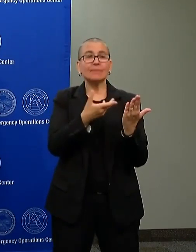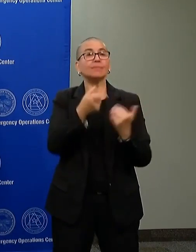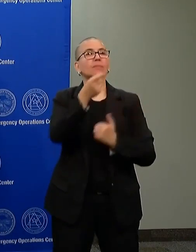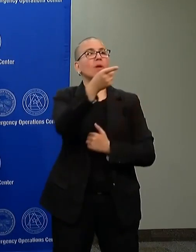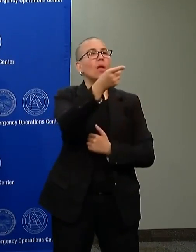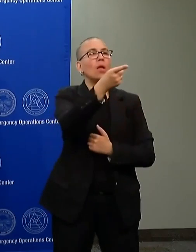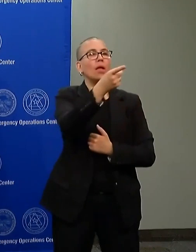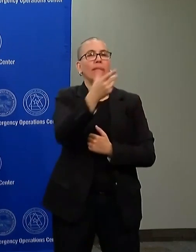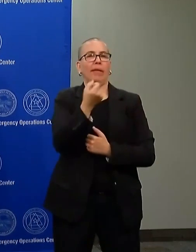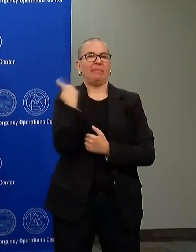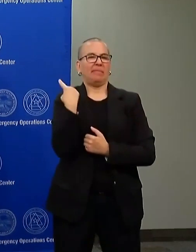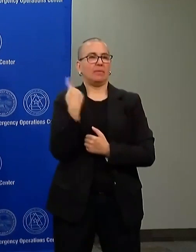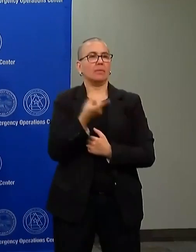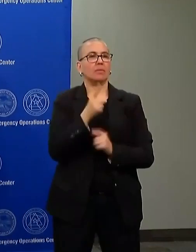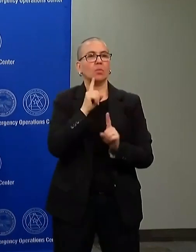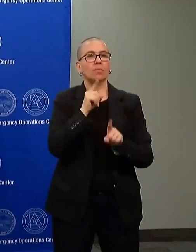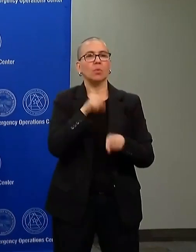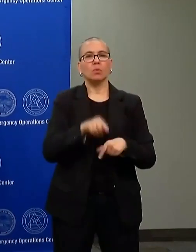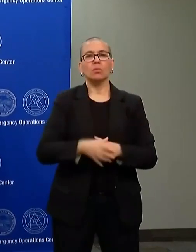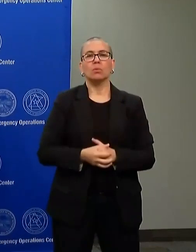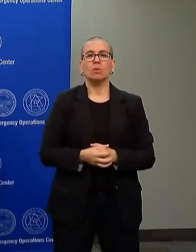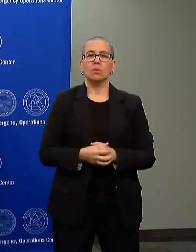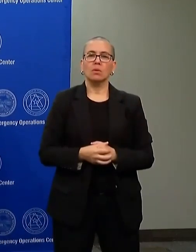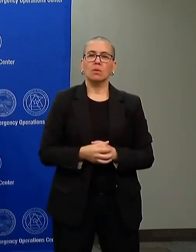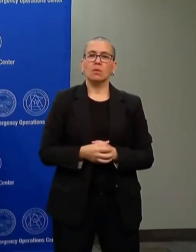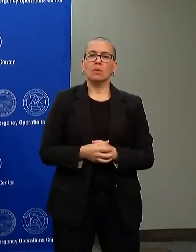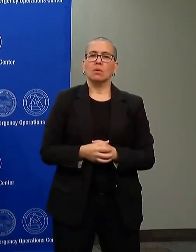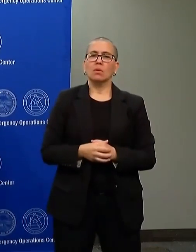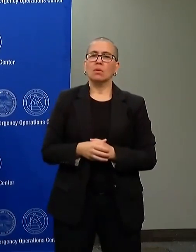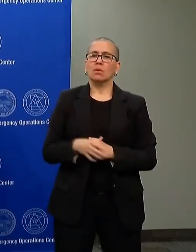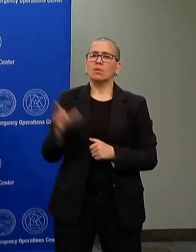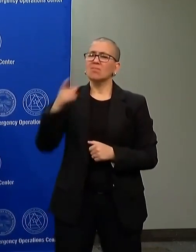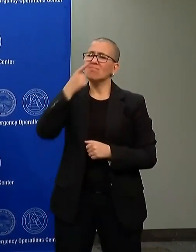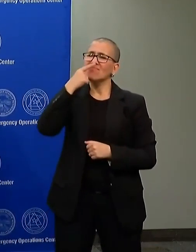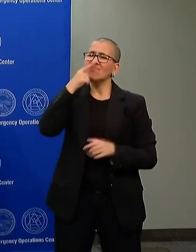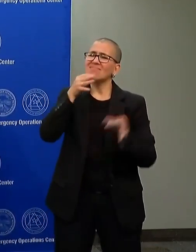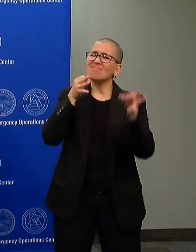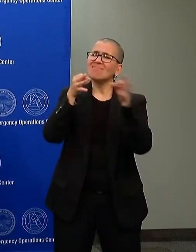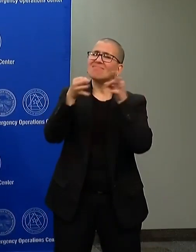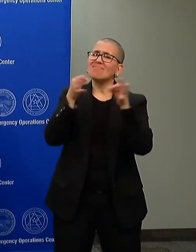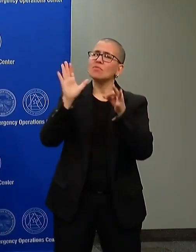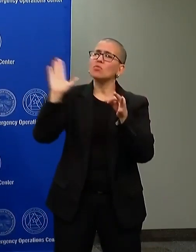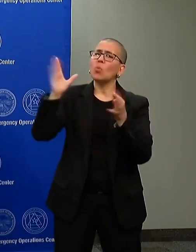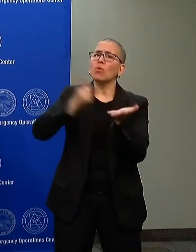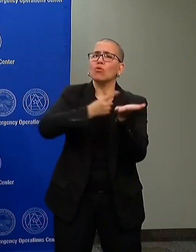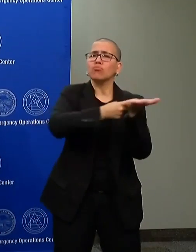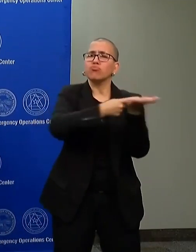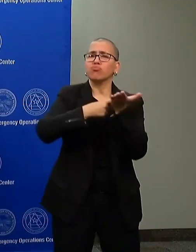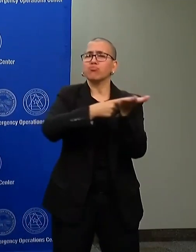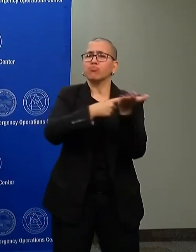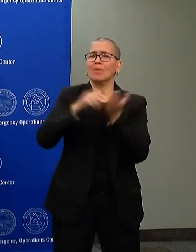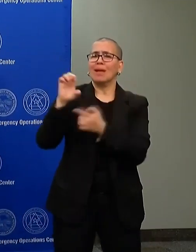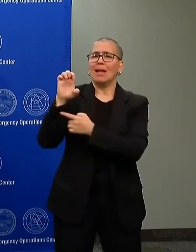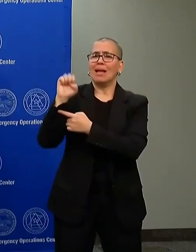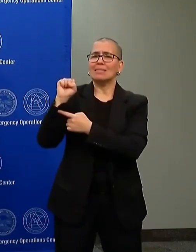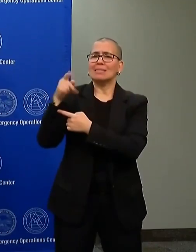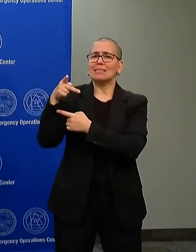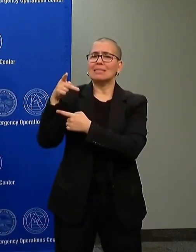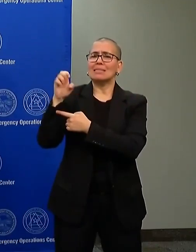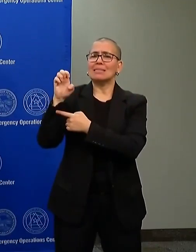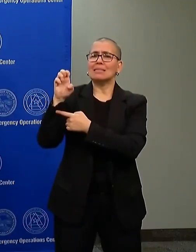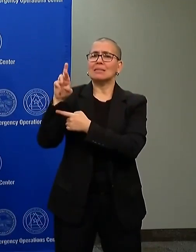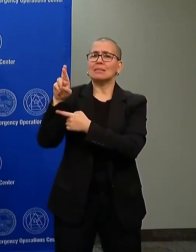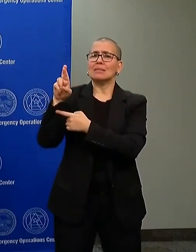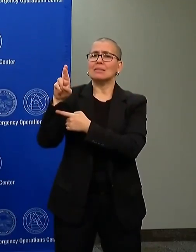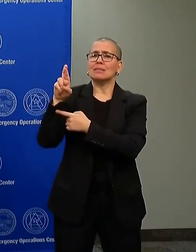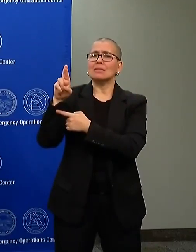please. Governor can you talk a bit more about your conversation with Secretary Esper this morning and what we might expect in terms of federal